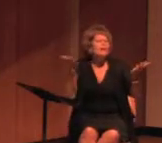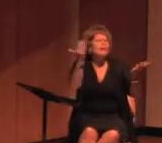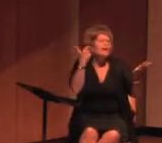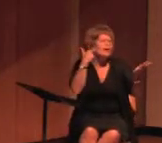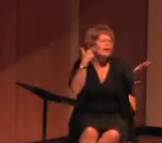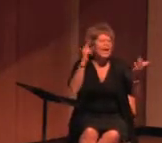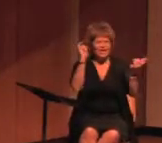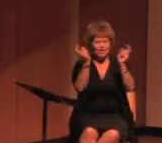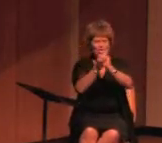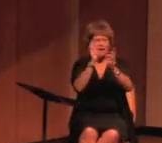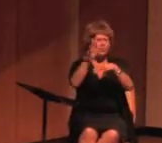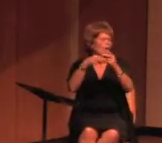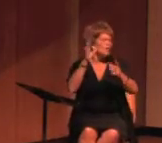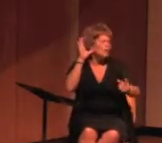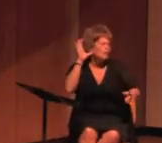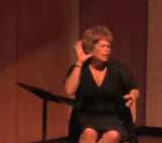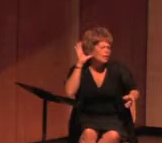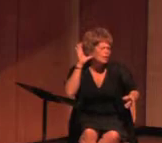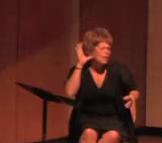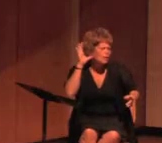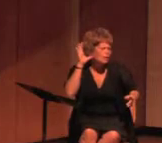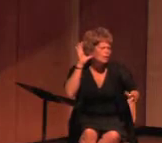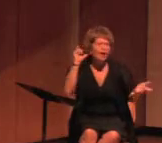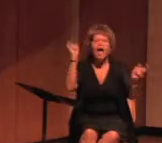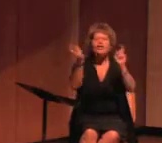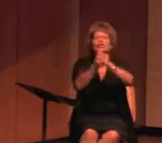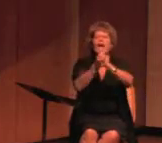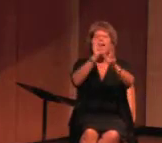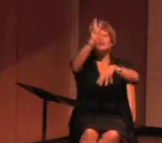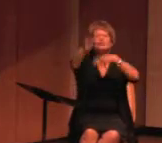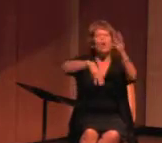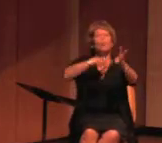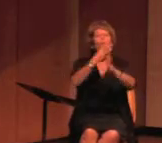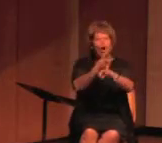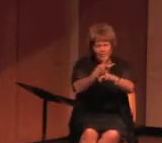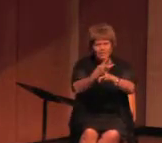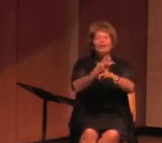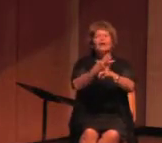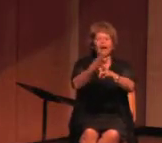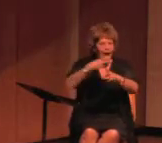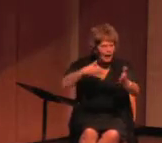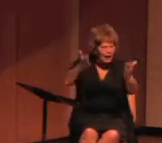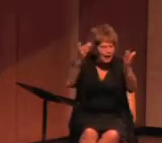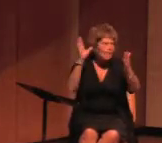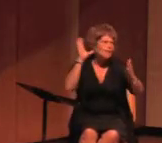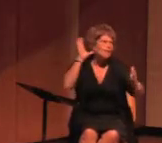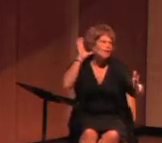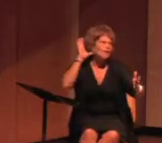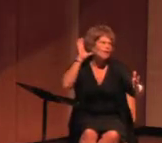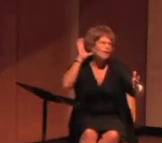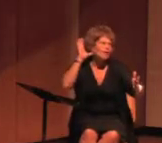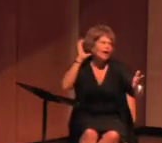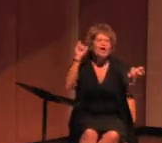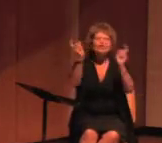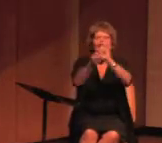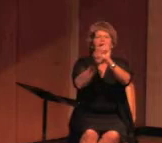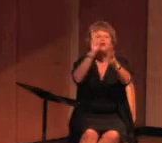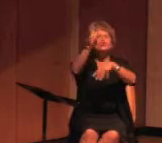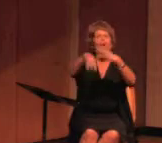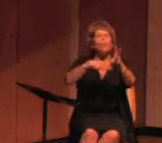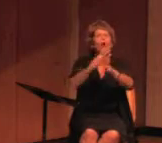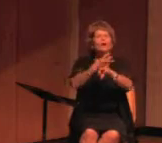the world. I didn't hear you. Change the world. I didn't hear you. Change the world.